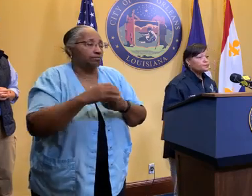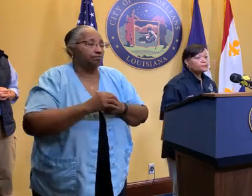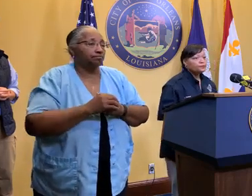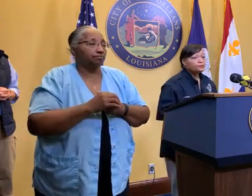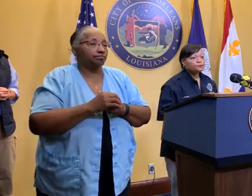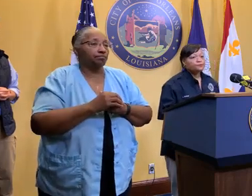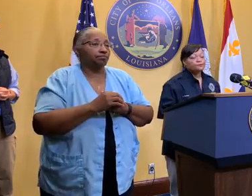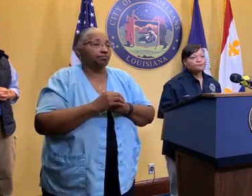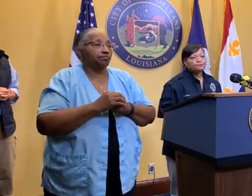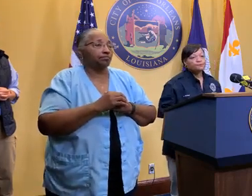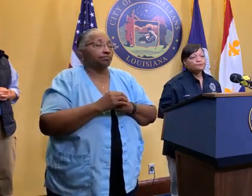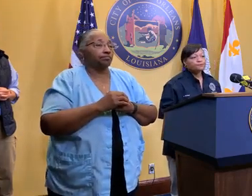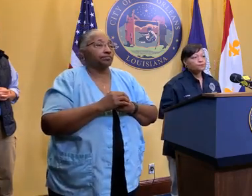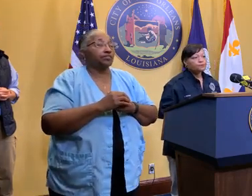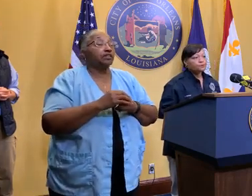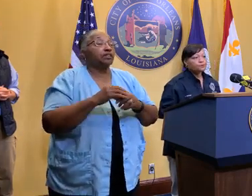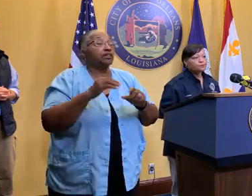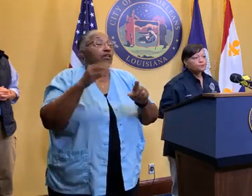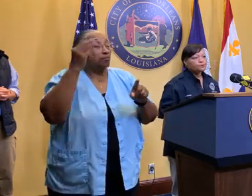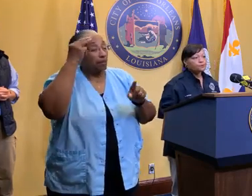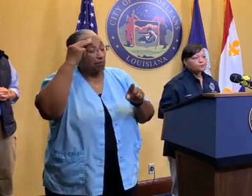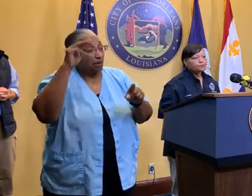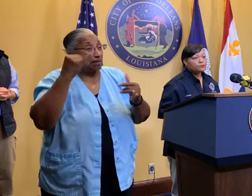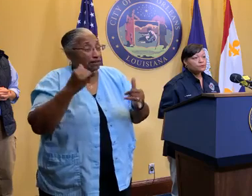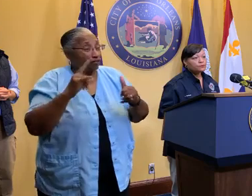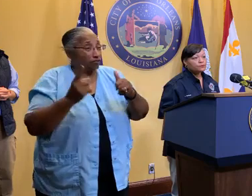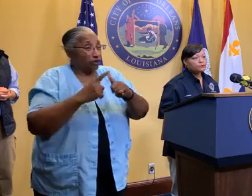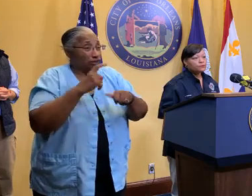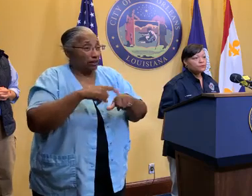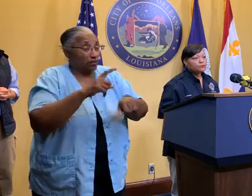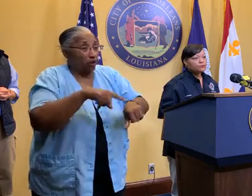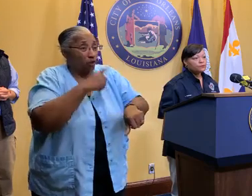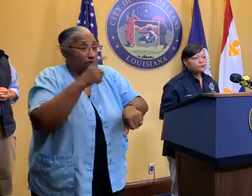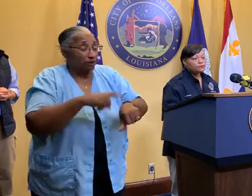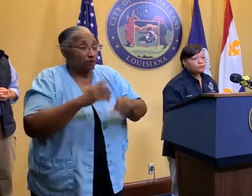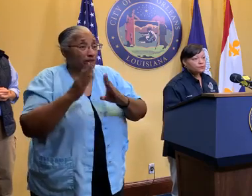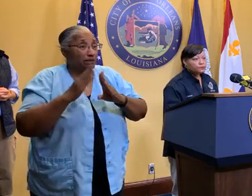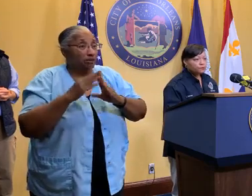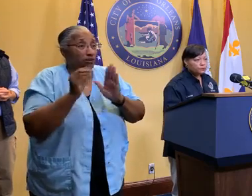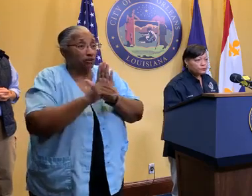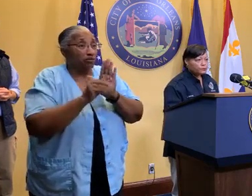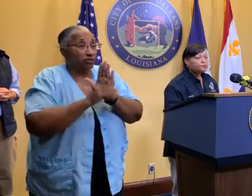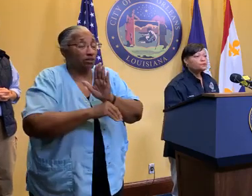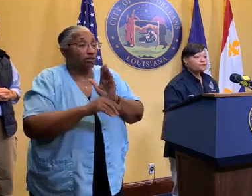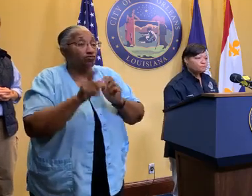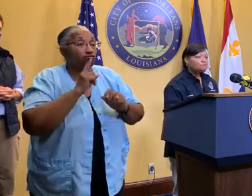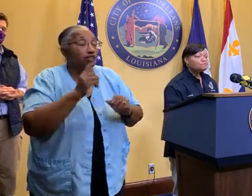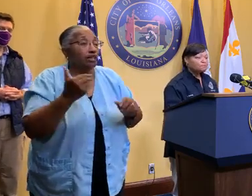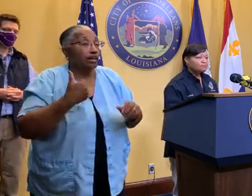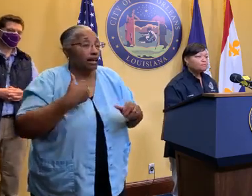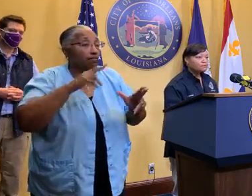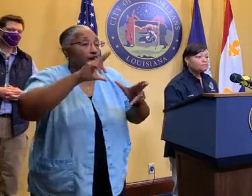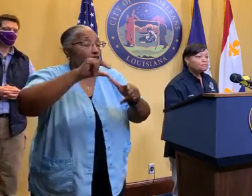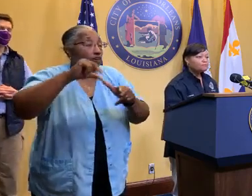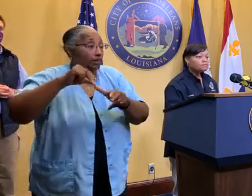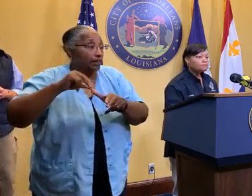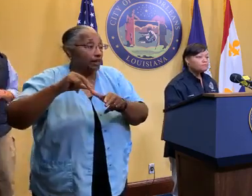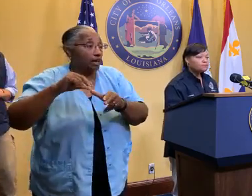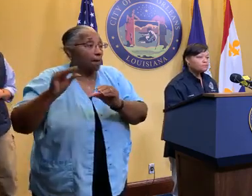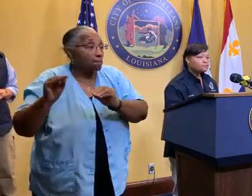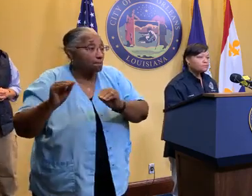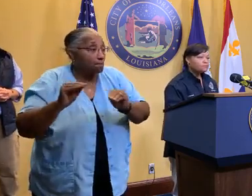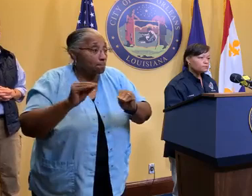WWL? Madam Mayor, this was the first time in a long time that the city of New Orleans actually had an actual hurricane kind of moving through